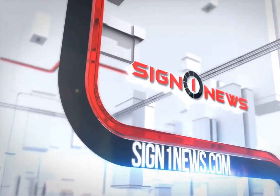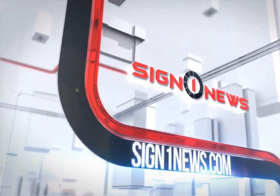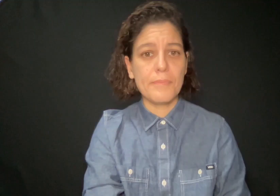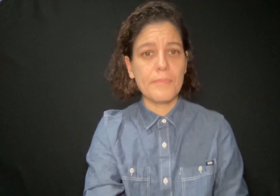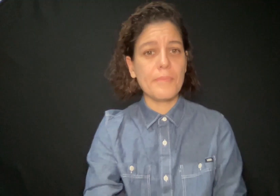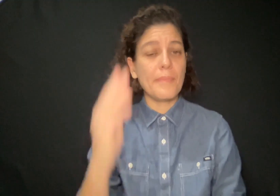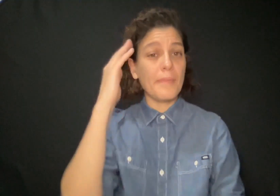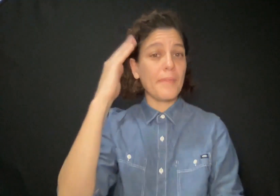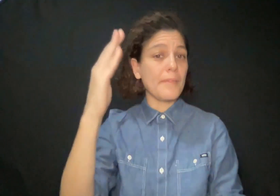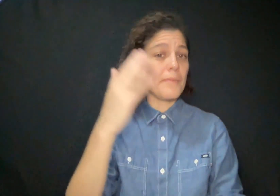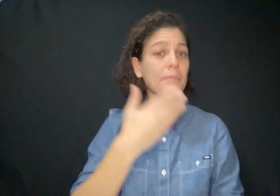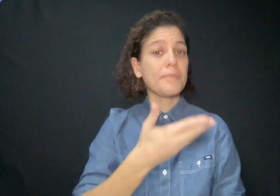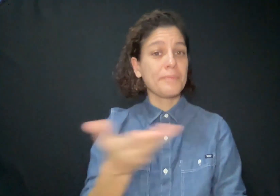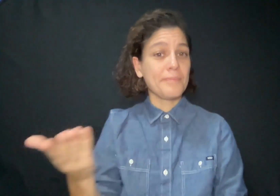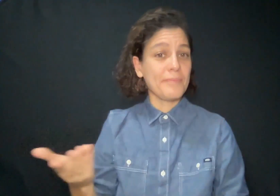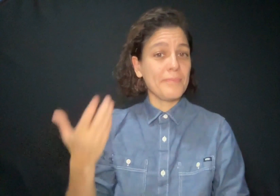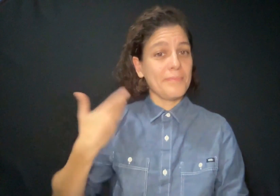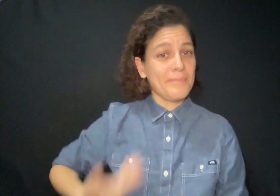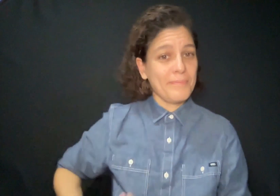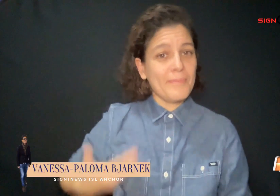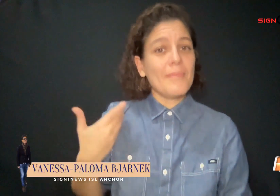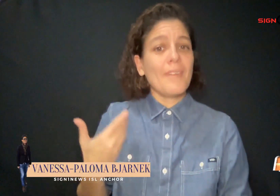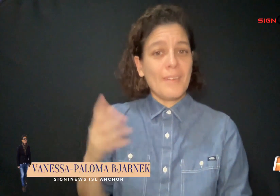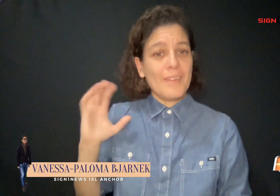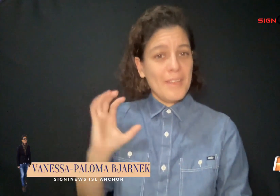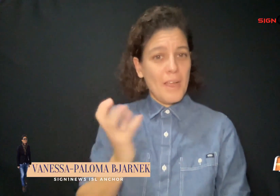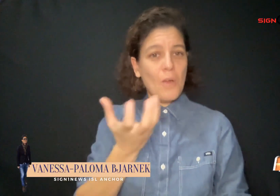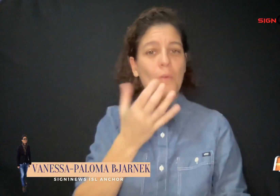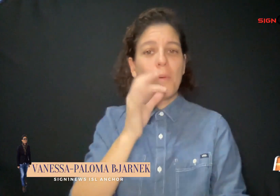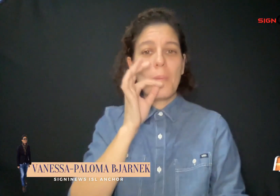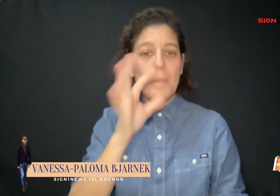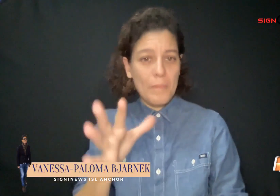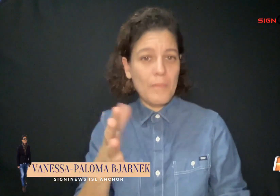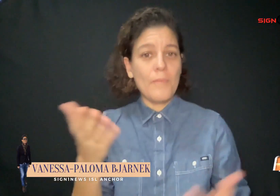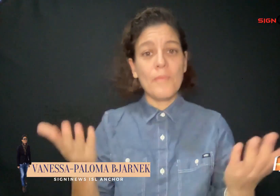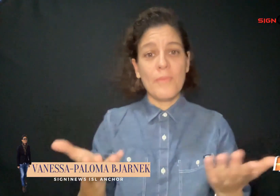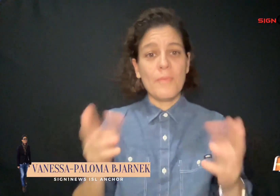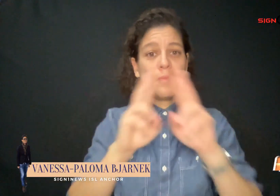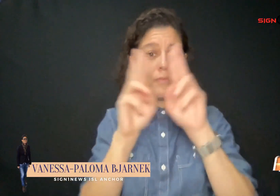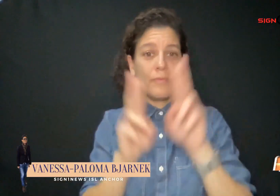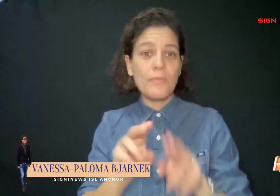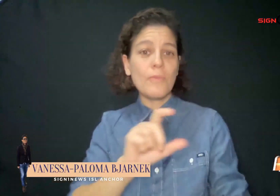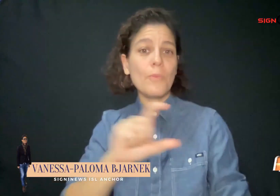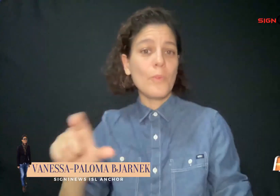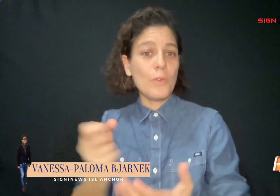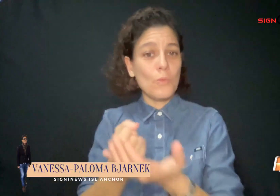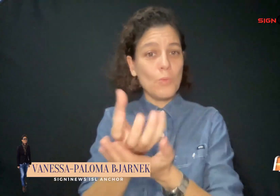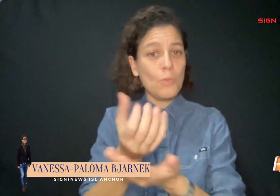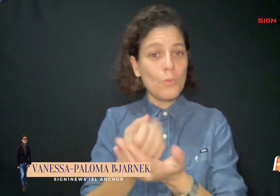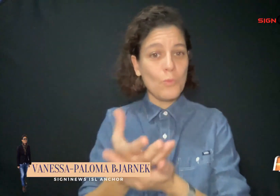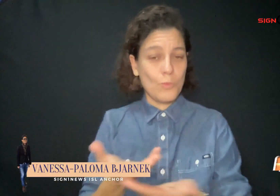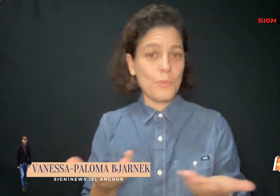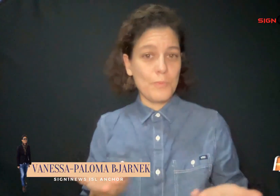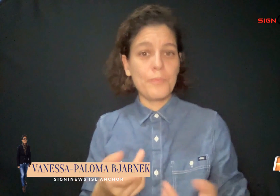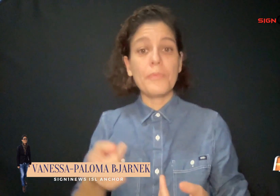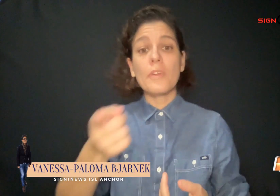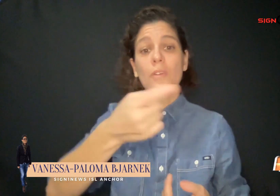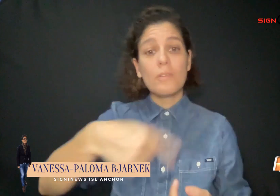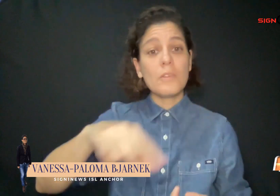Hello everyone, I'm SignOne News anchor Vanessa Paloma-Bajarnik. Here's a quick look at the top trending international news stories making headlines today.